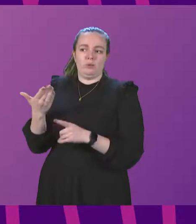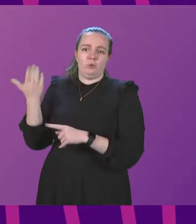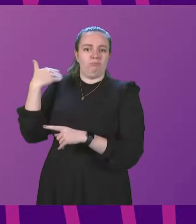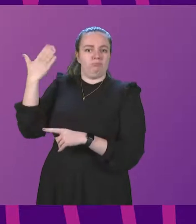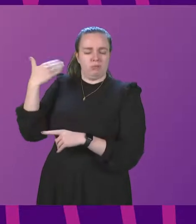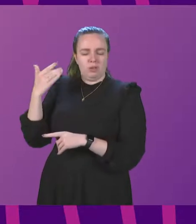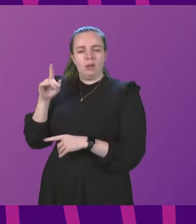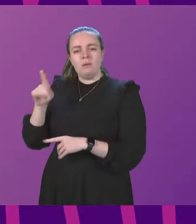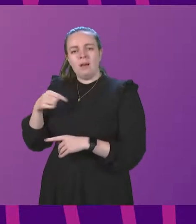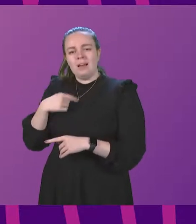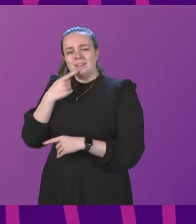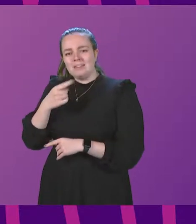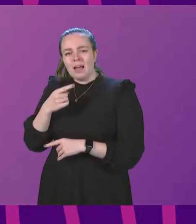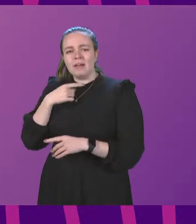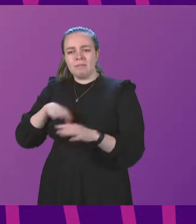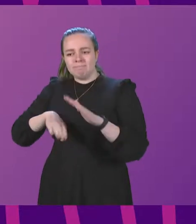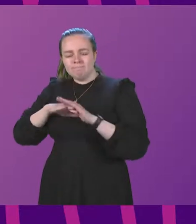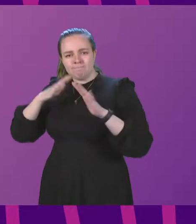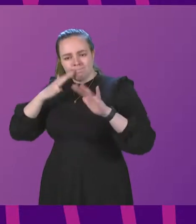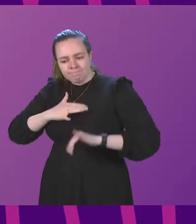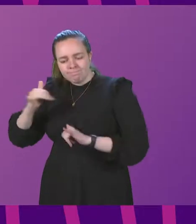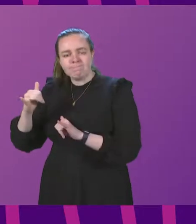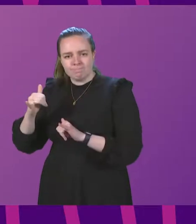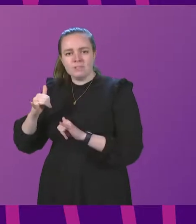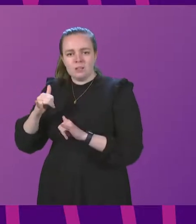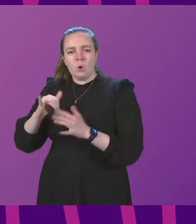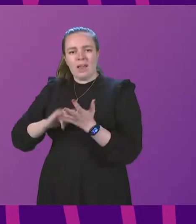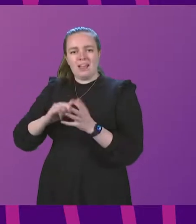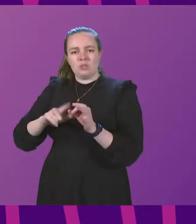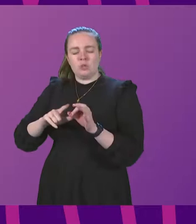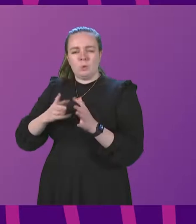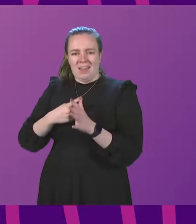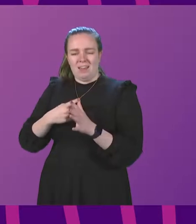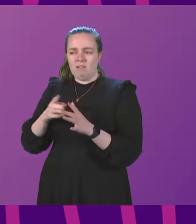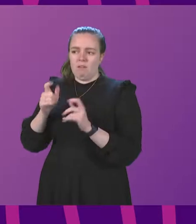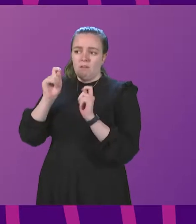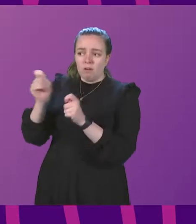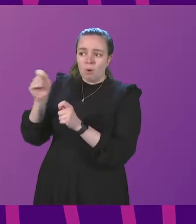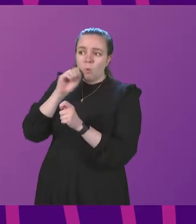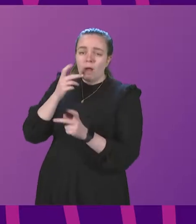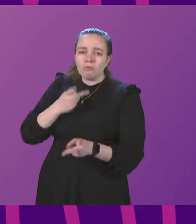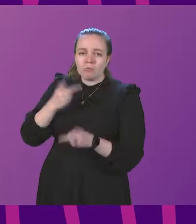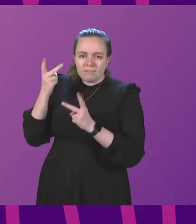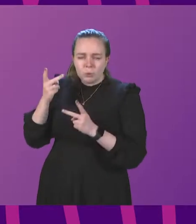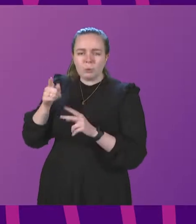statement conducting a clerical check and exam script SQE appointees will review that alternative assessment evidence that learners have